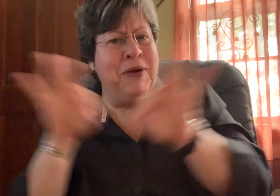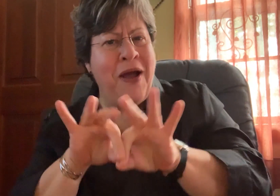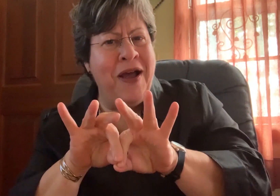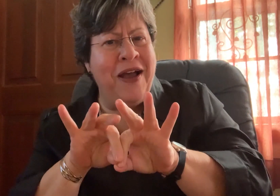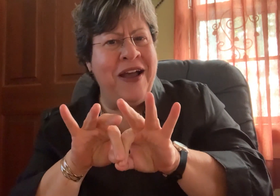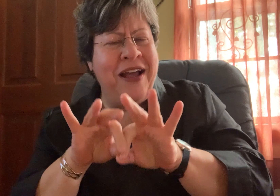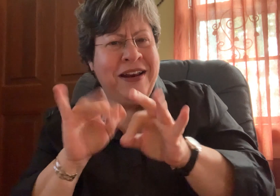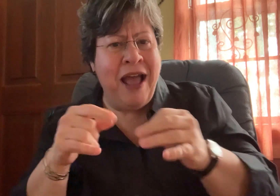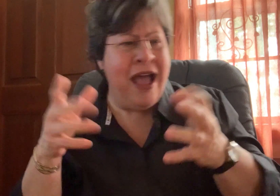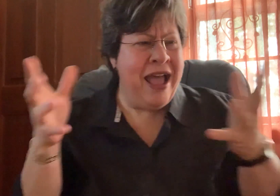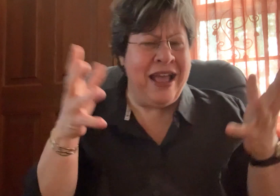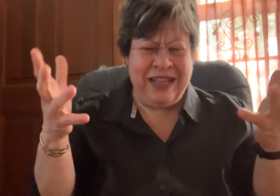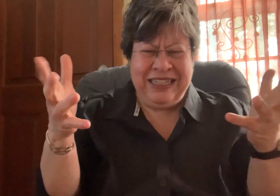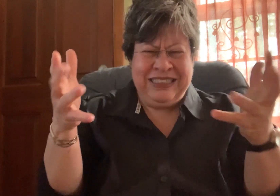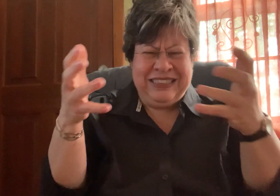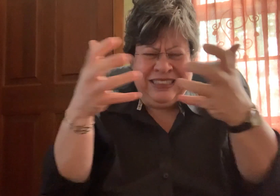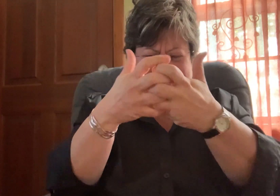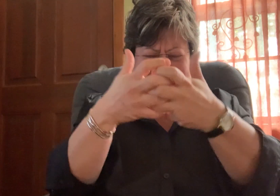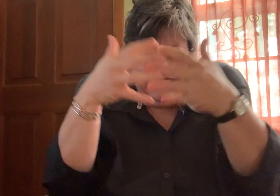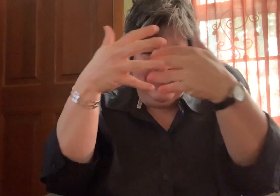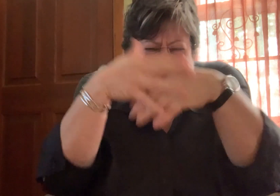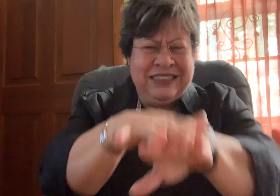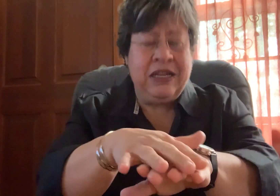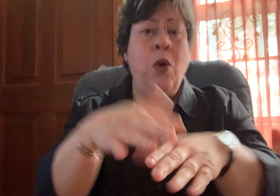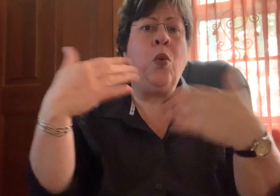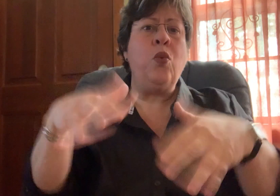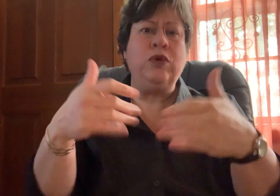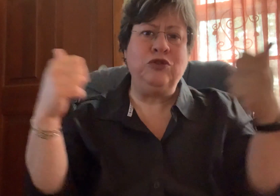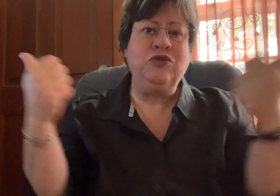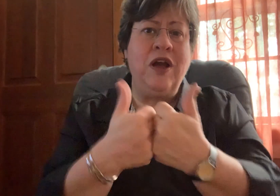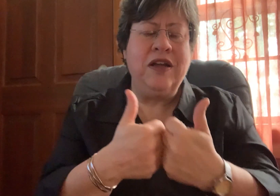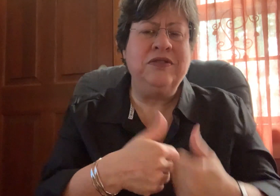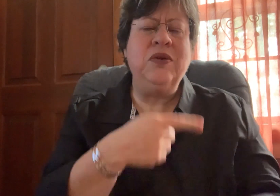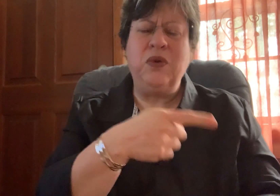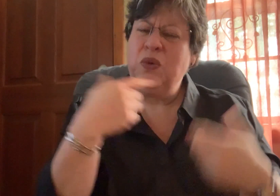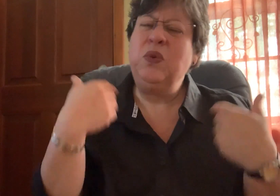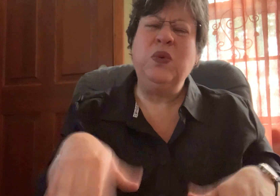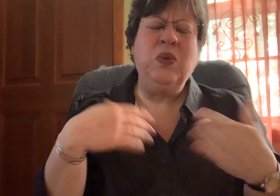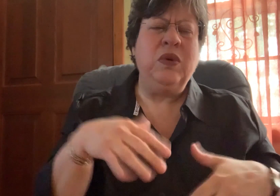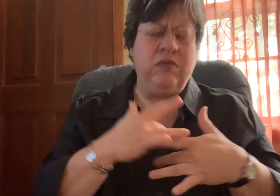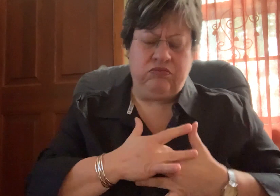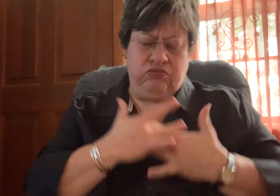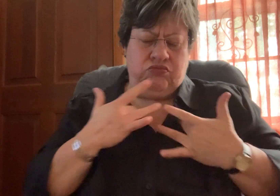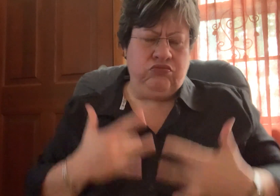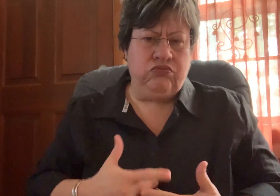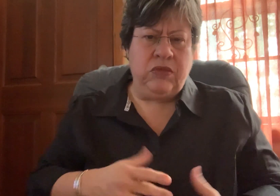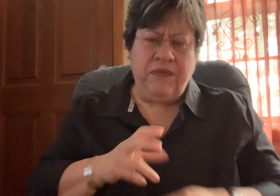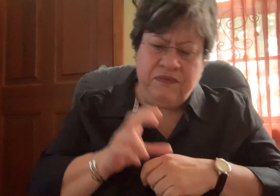linguistic and cultural knowledge of the deaf community. It was challenging to say the least. Carla had a heart of